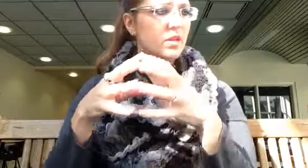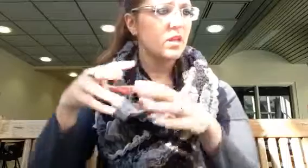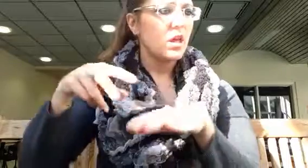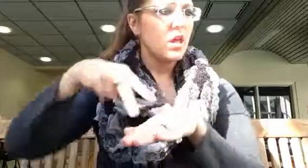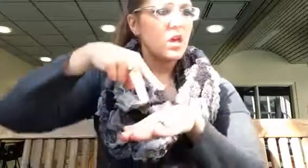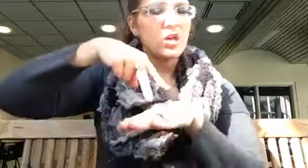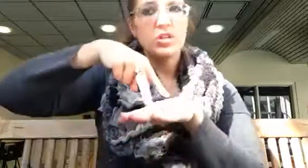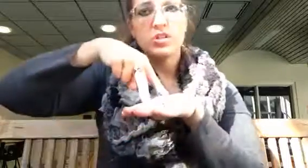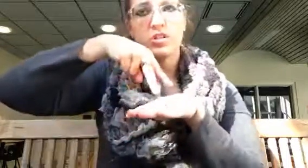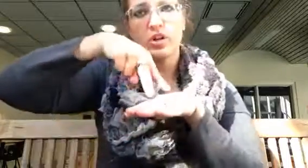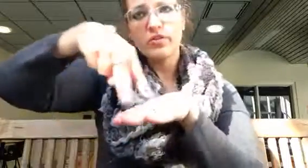Surf.